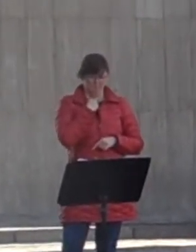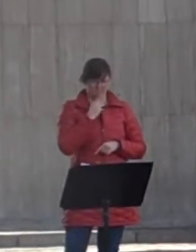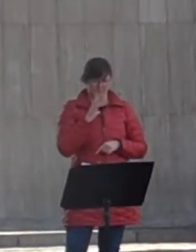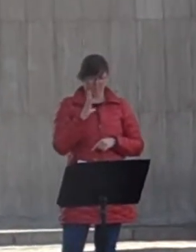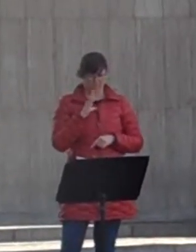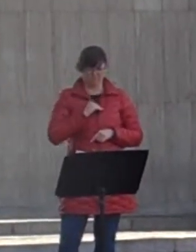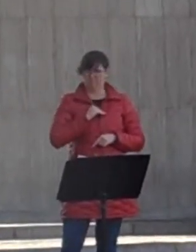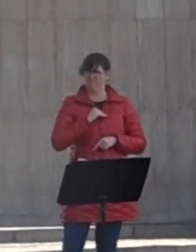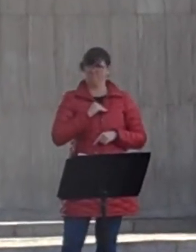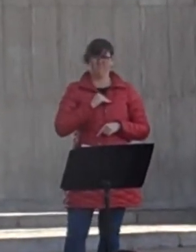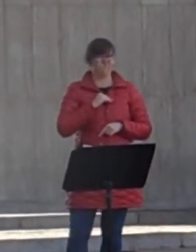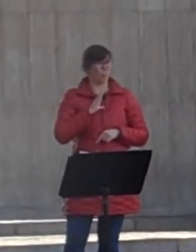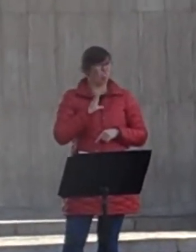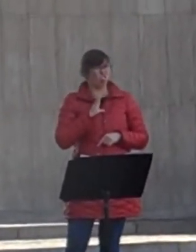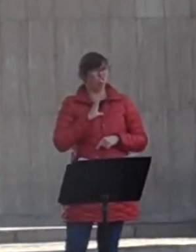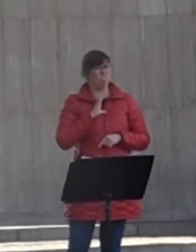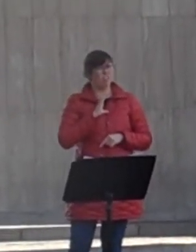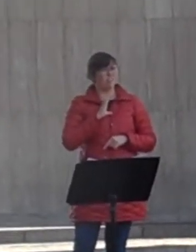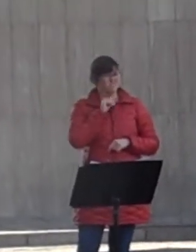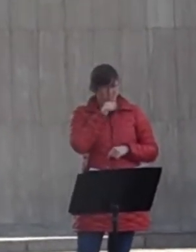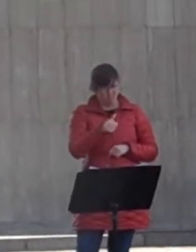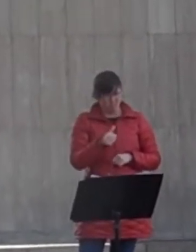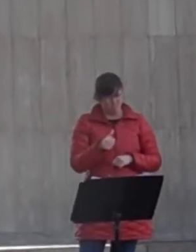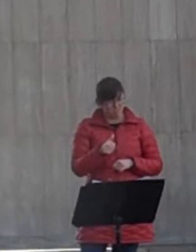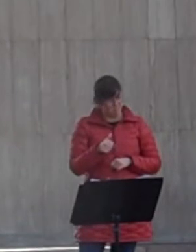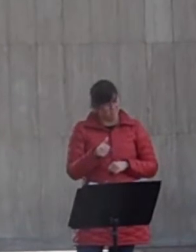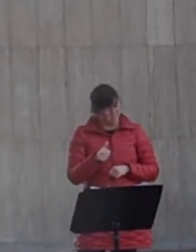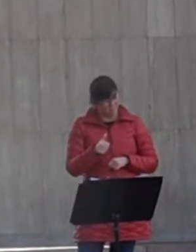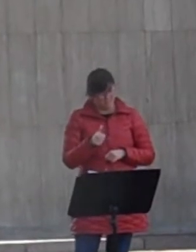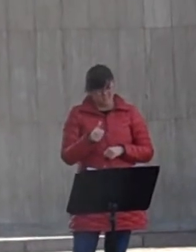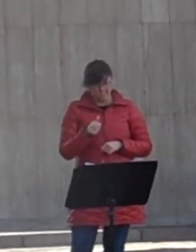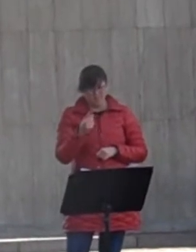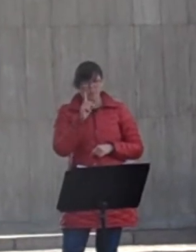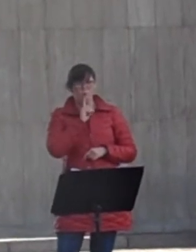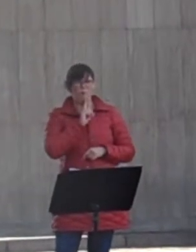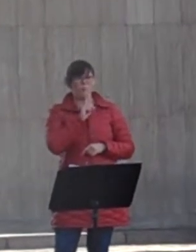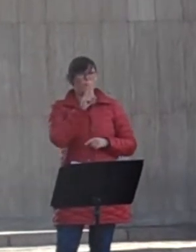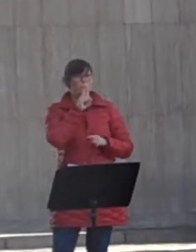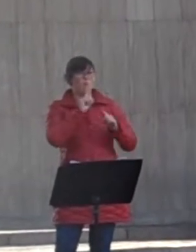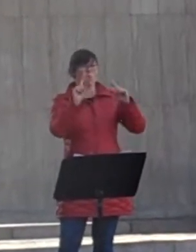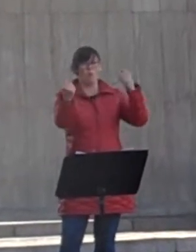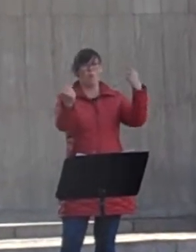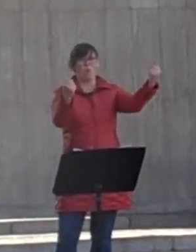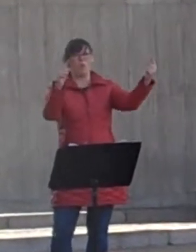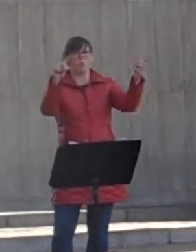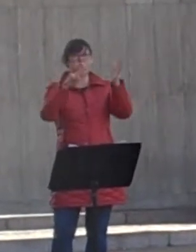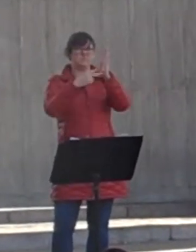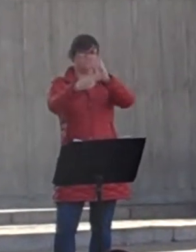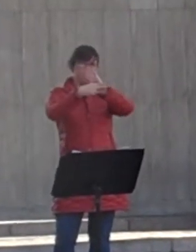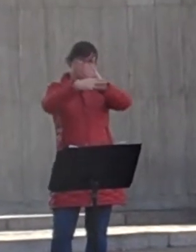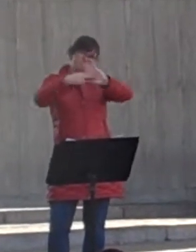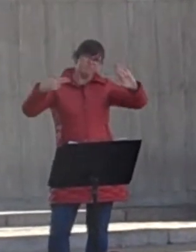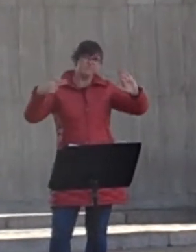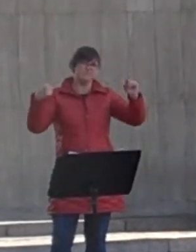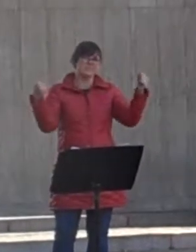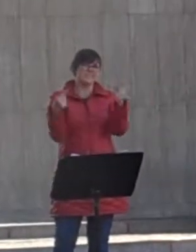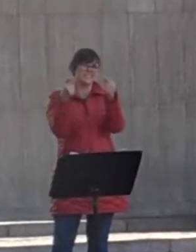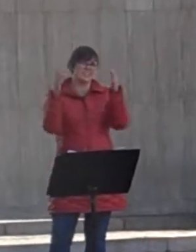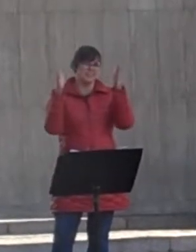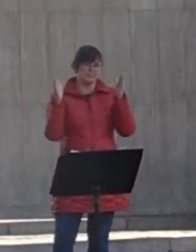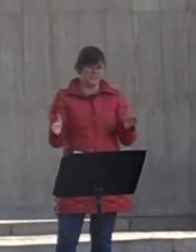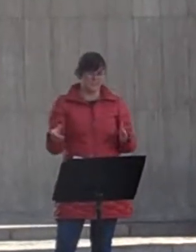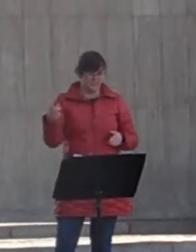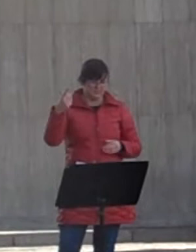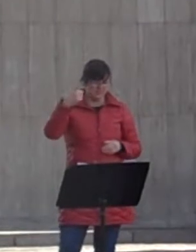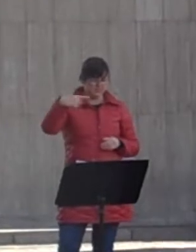says that you've sinned. I lay down beside